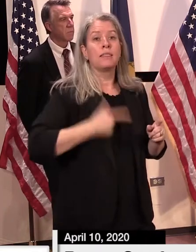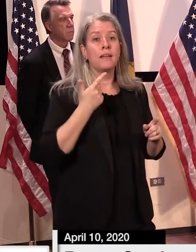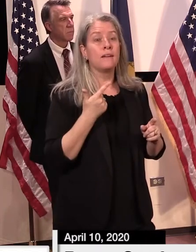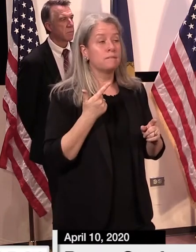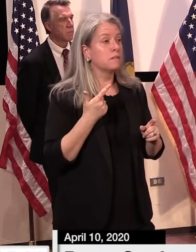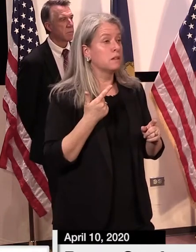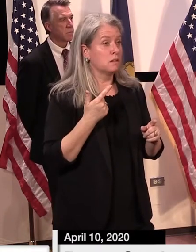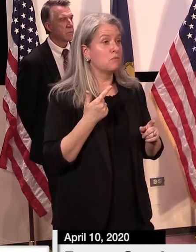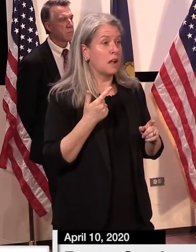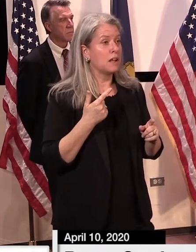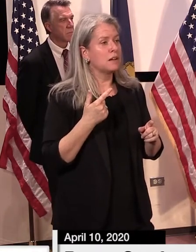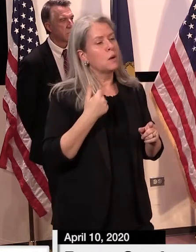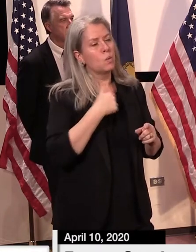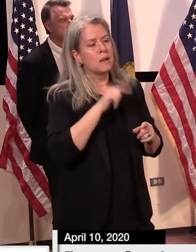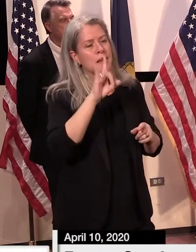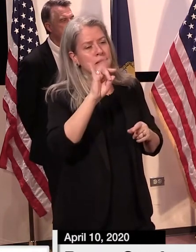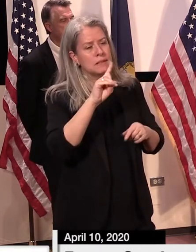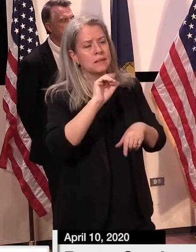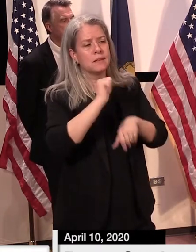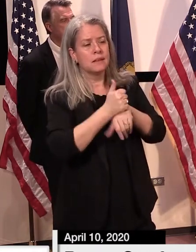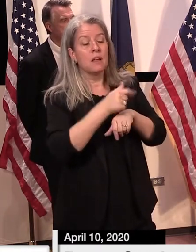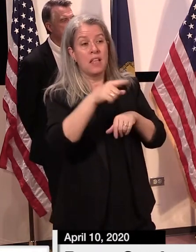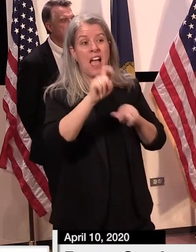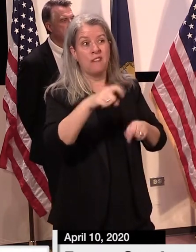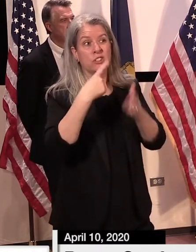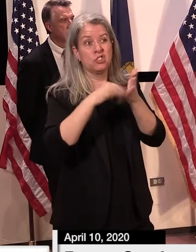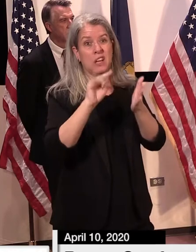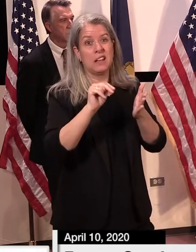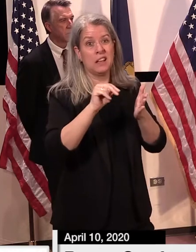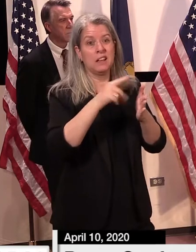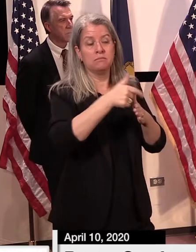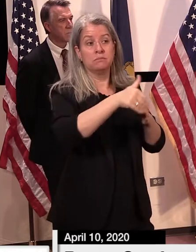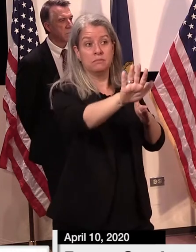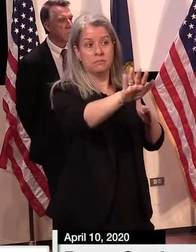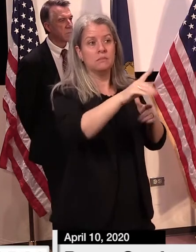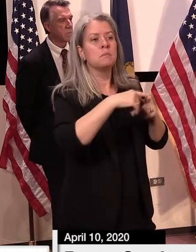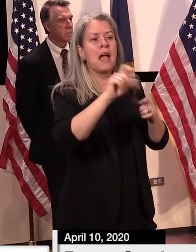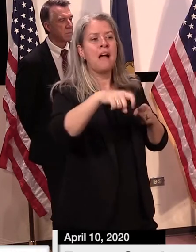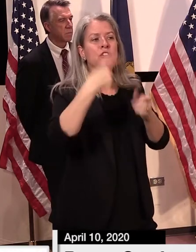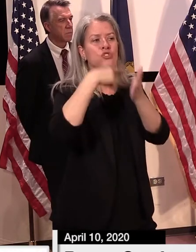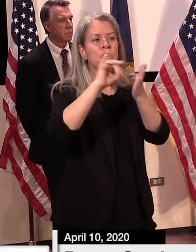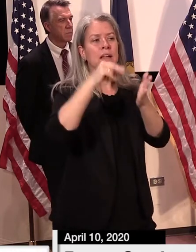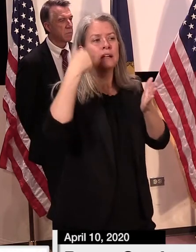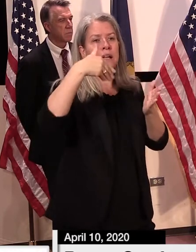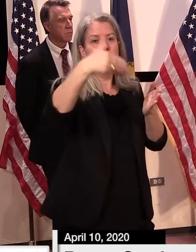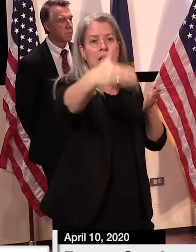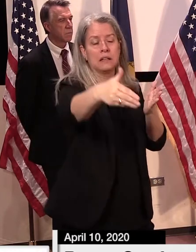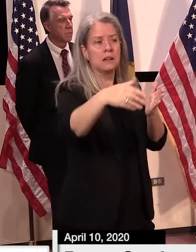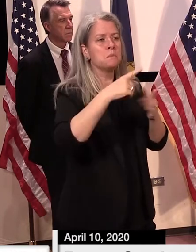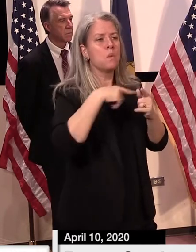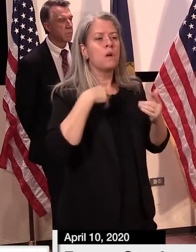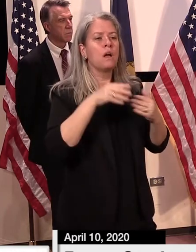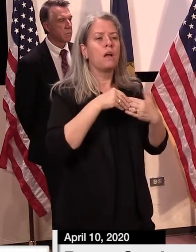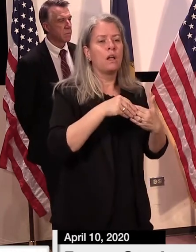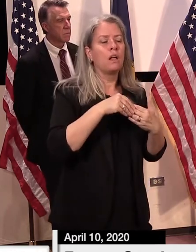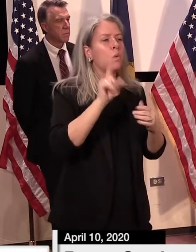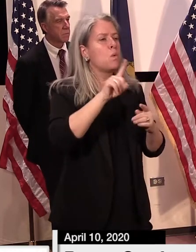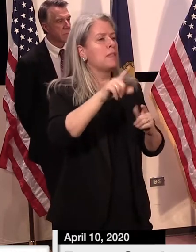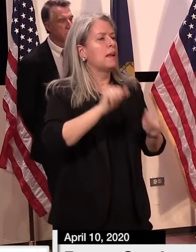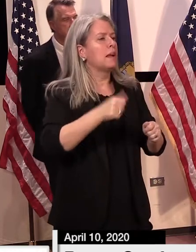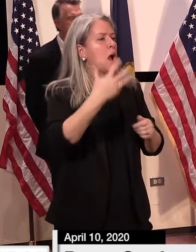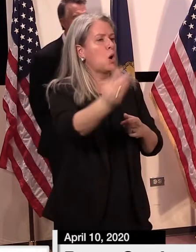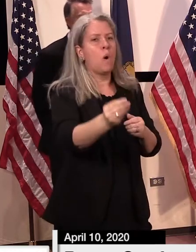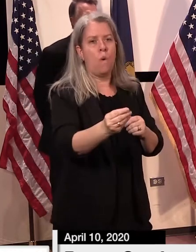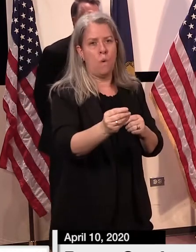Now, we put in sort of electronic check-ins, but we relaxed some of the requirements of where they may reside. We also